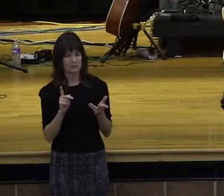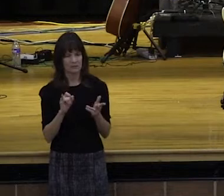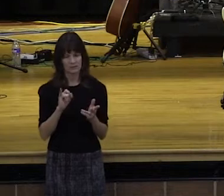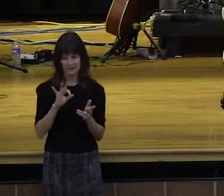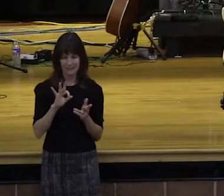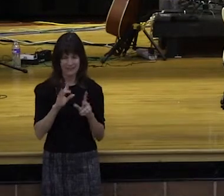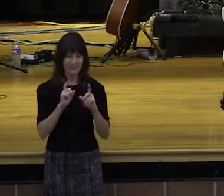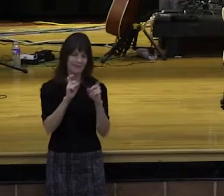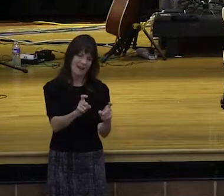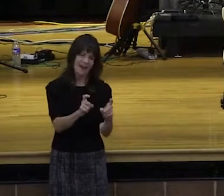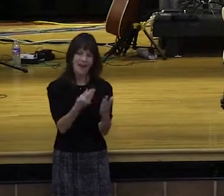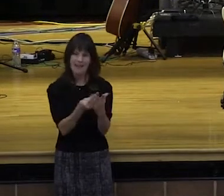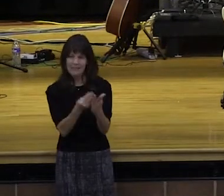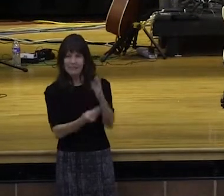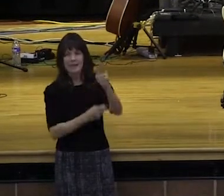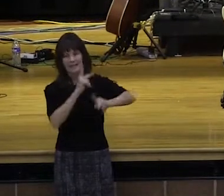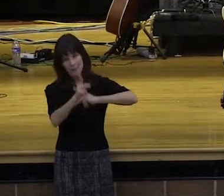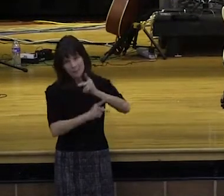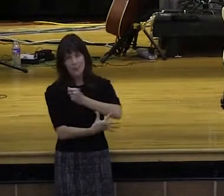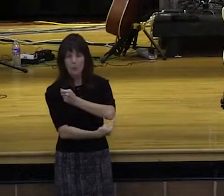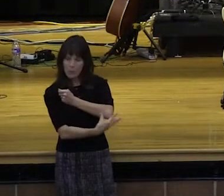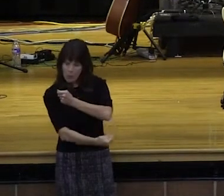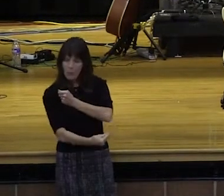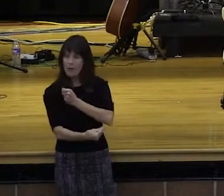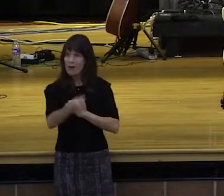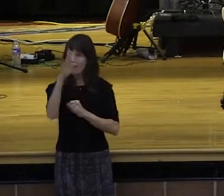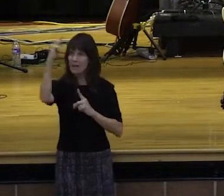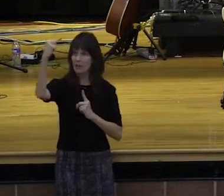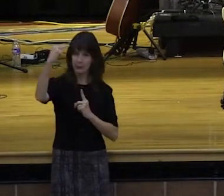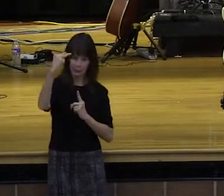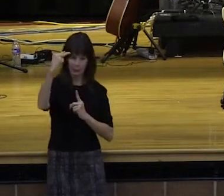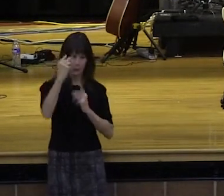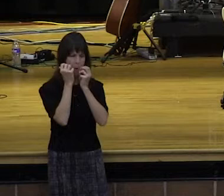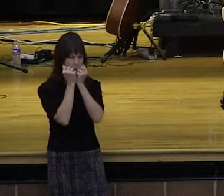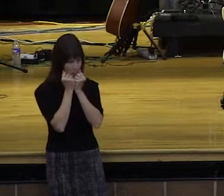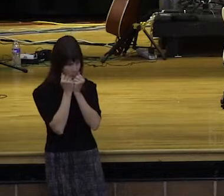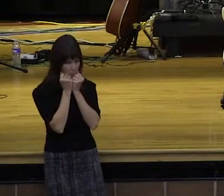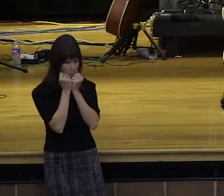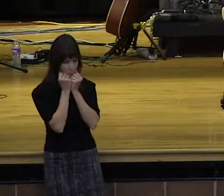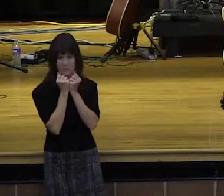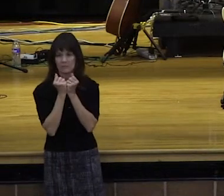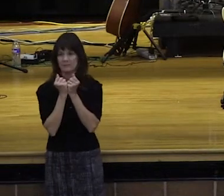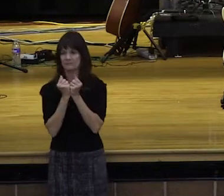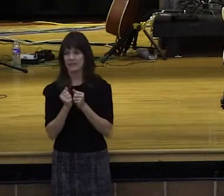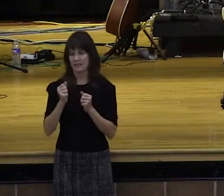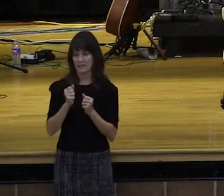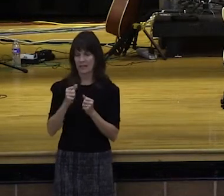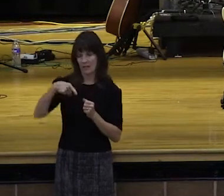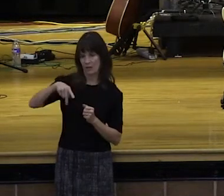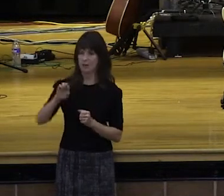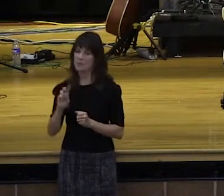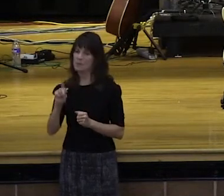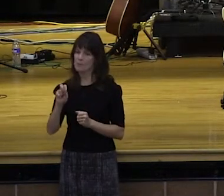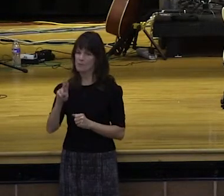situations. And listen to what Proverbs 22.9 says. It says, A generous man will himself be blessed, for